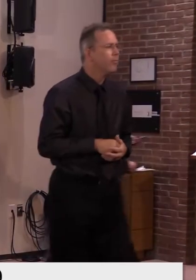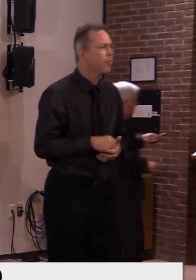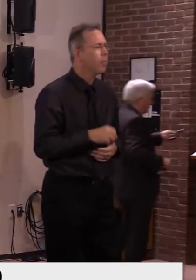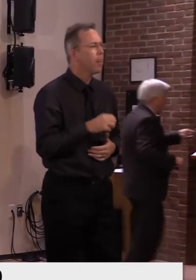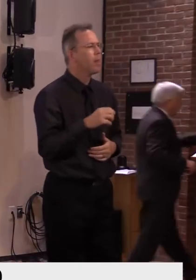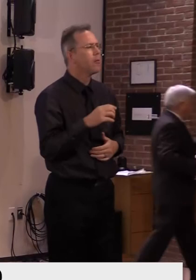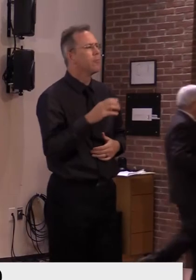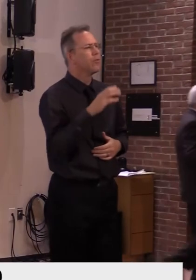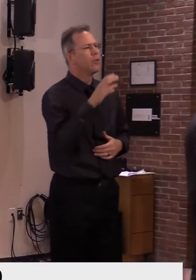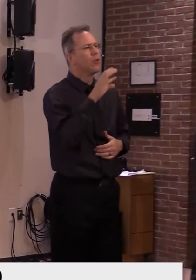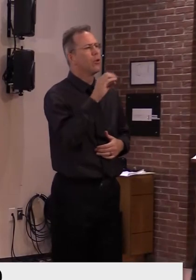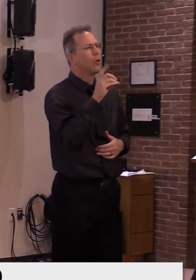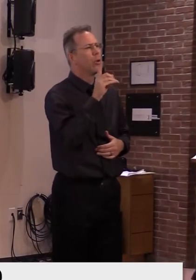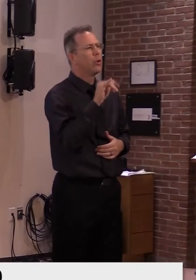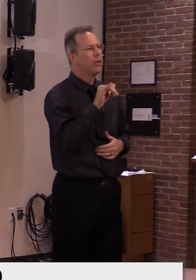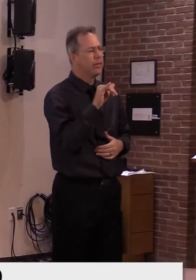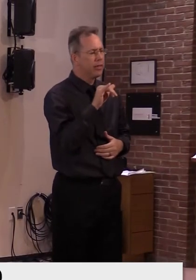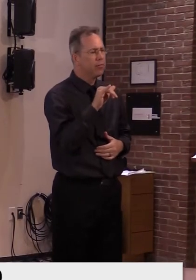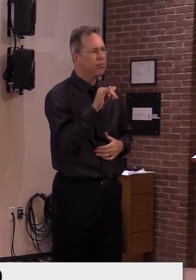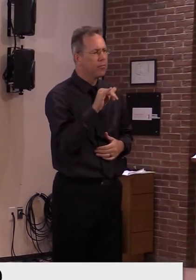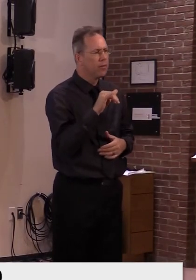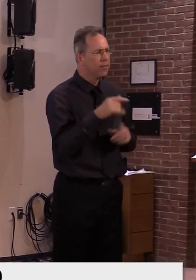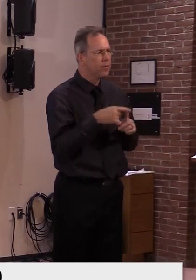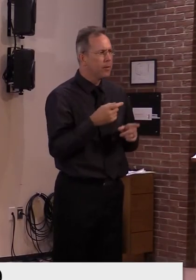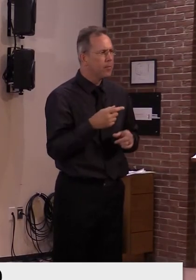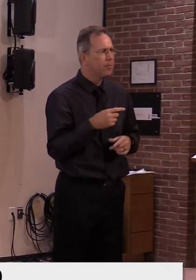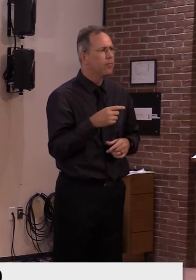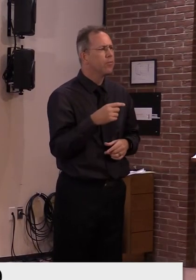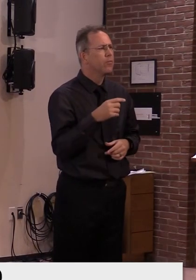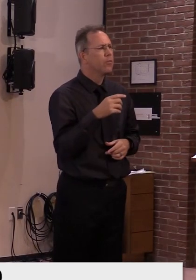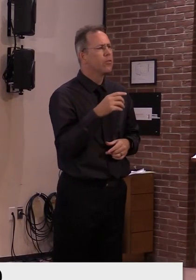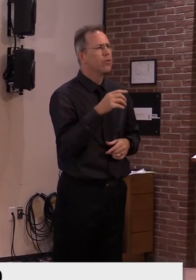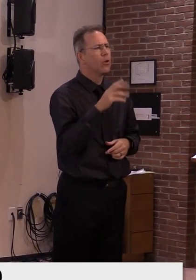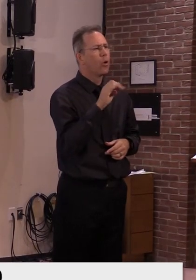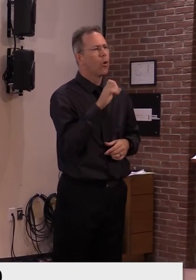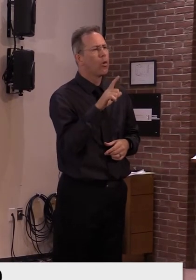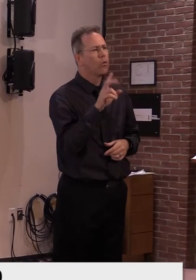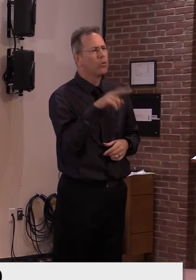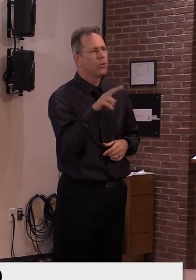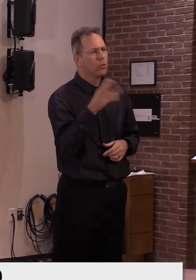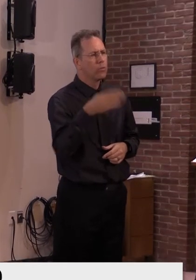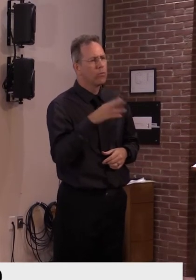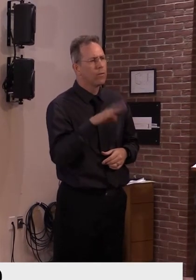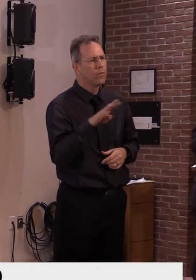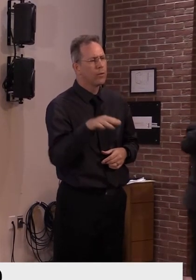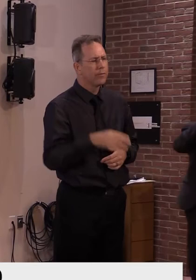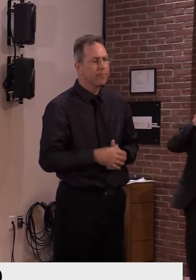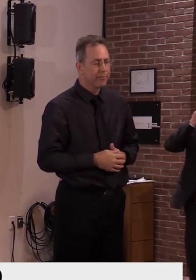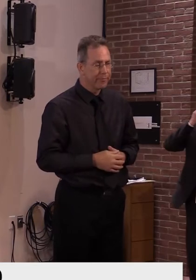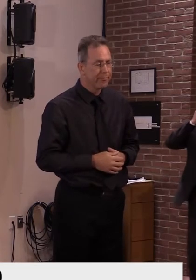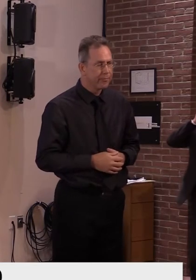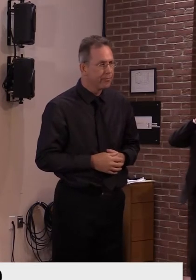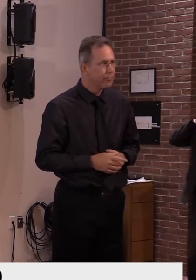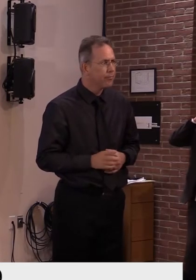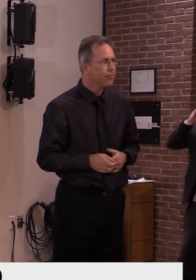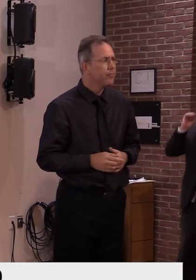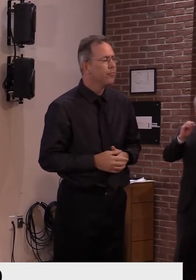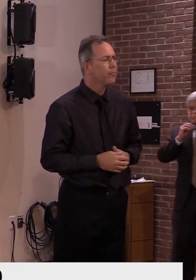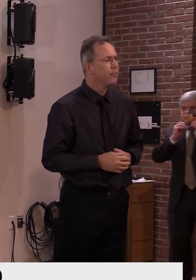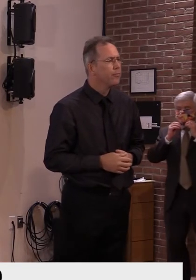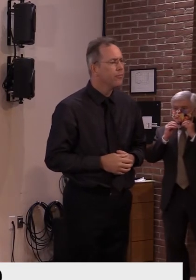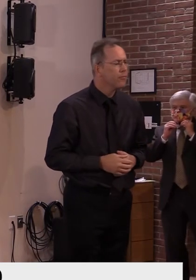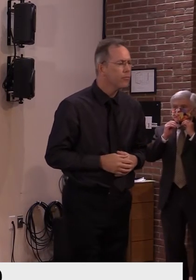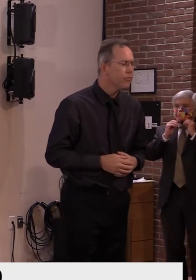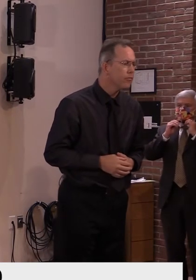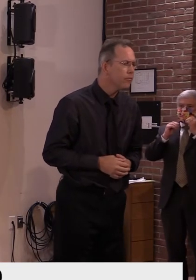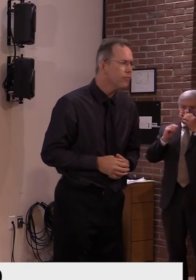Hi, good morning. My question is for Governor Scott. I'm wondering if you have, um, a comment or what your reaction is to the